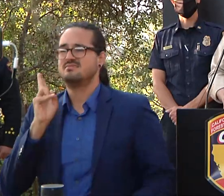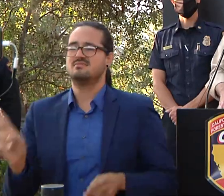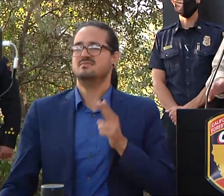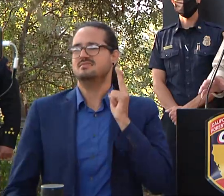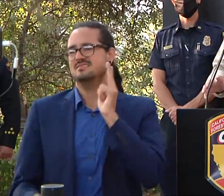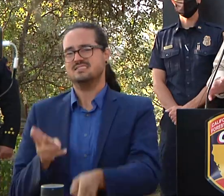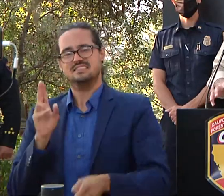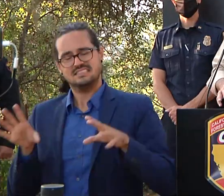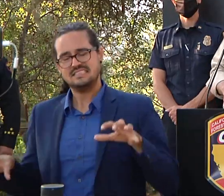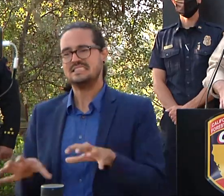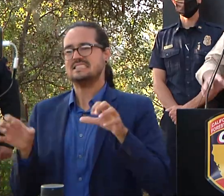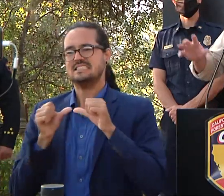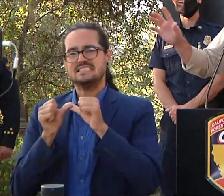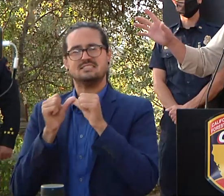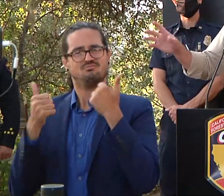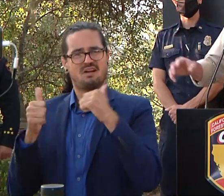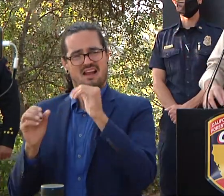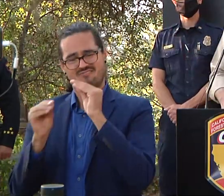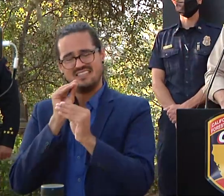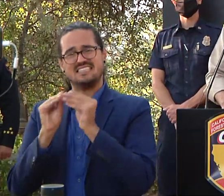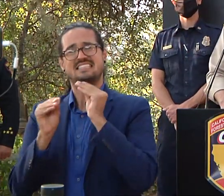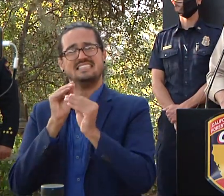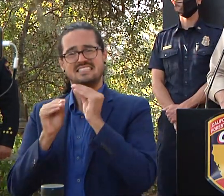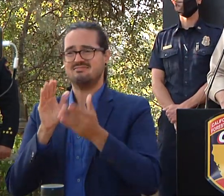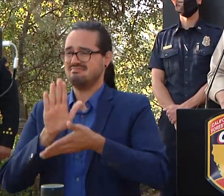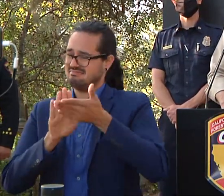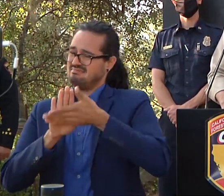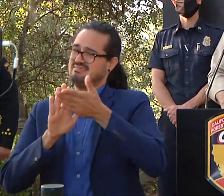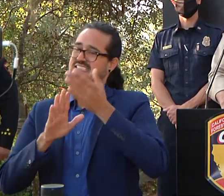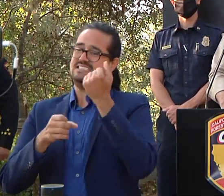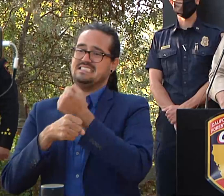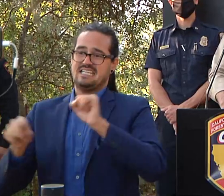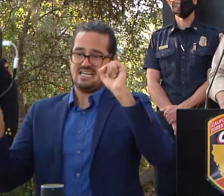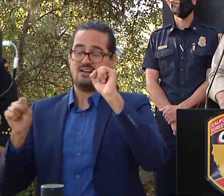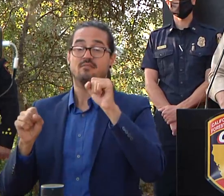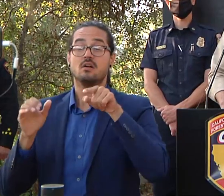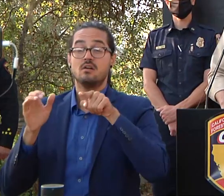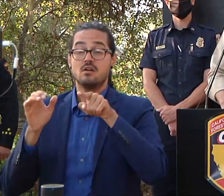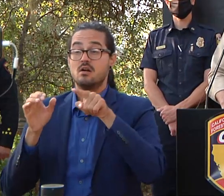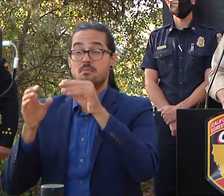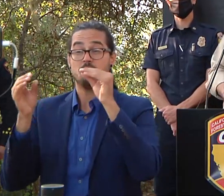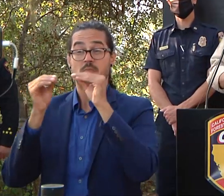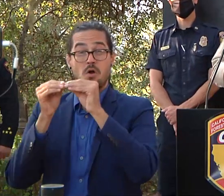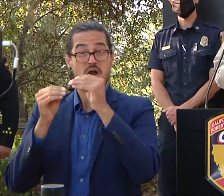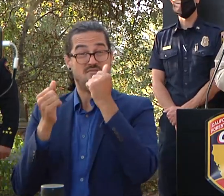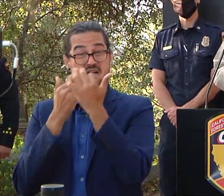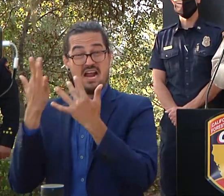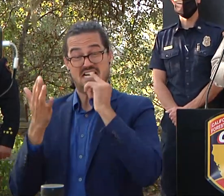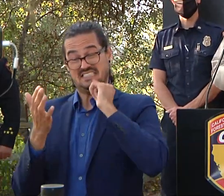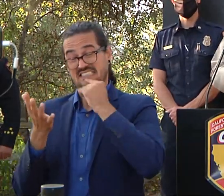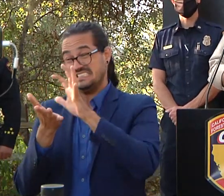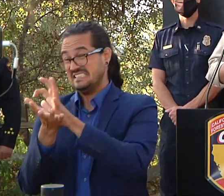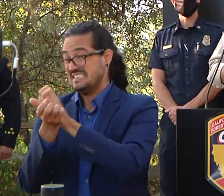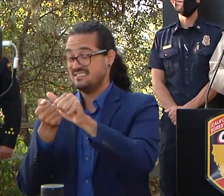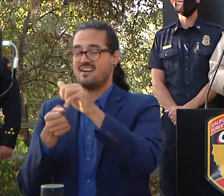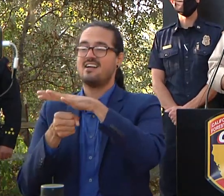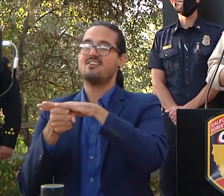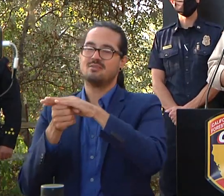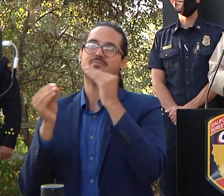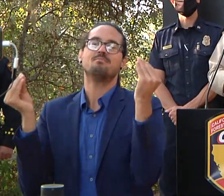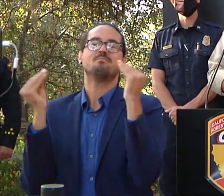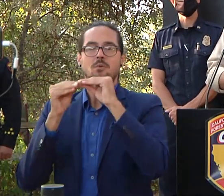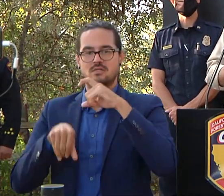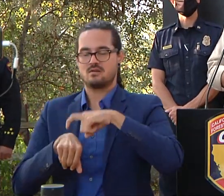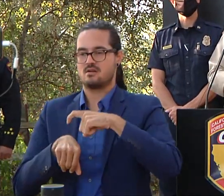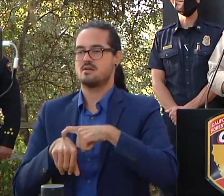to get fixed is all that stuff as it goes deeper into those more heavily impacted areas but like i said day to day i think